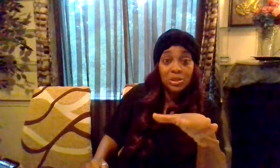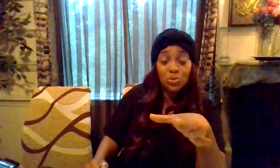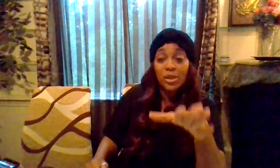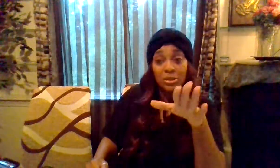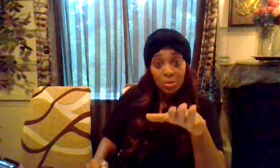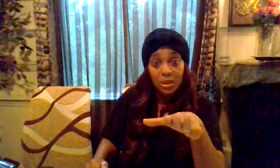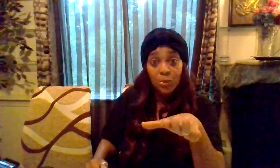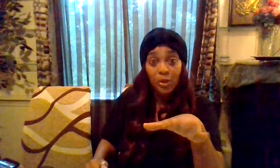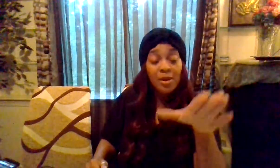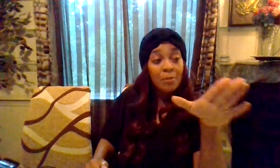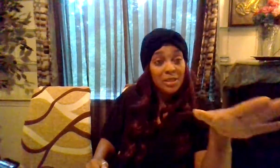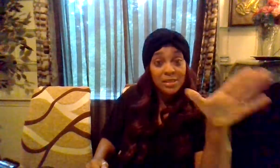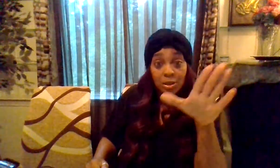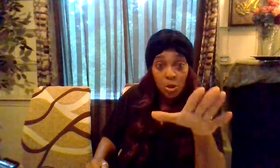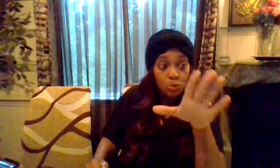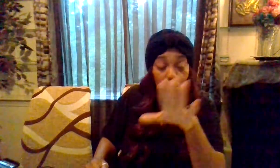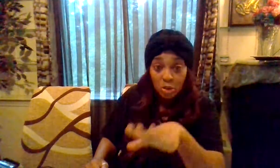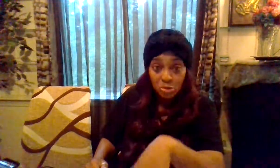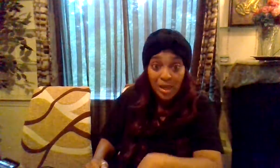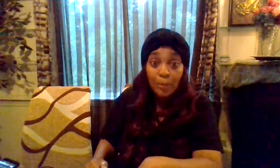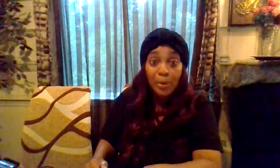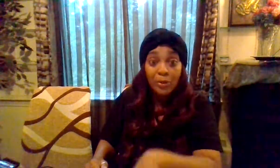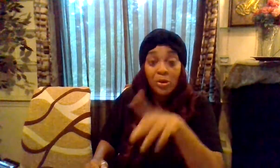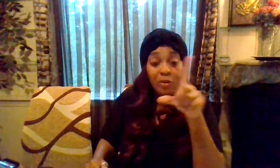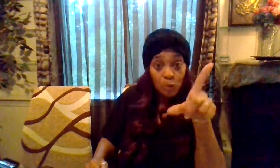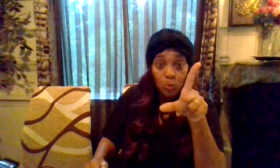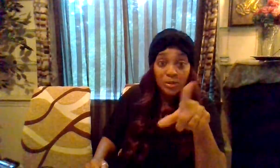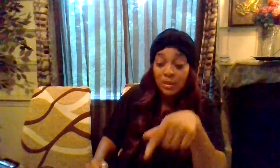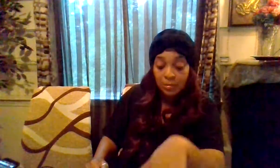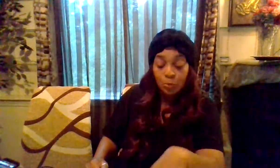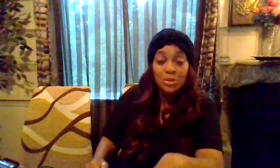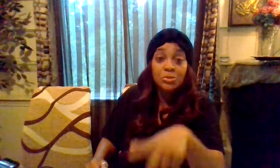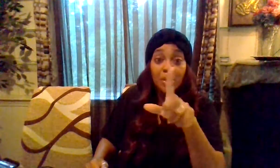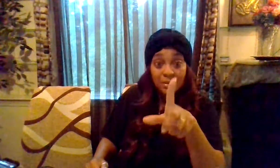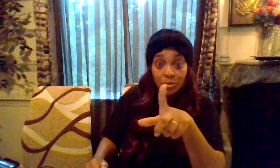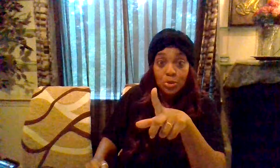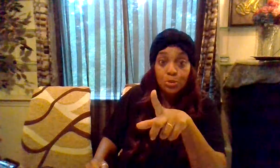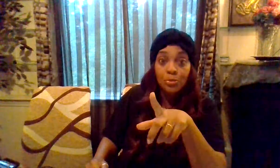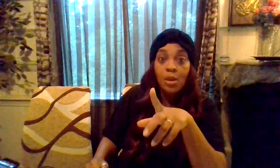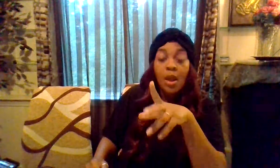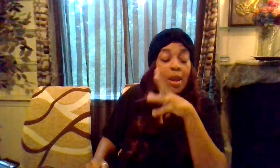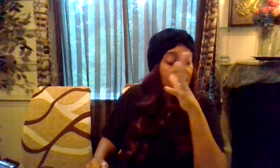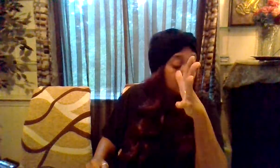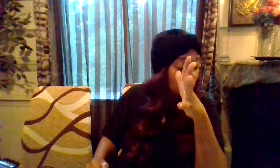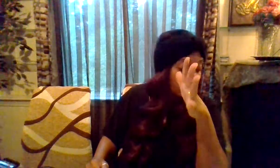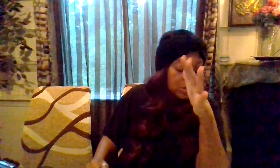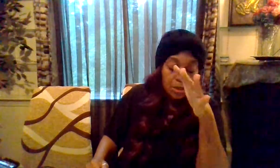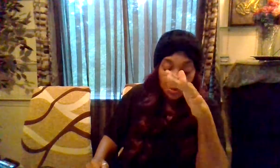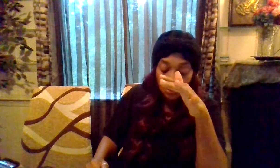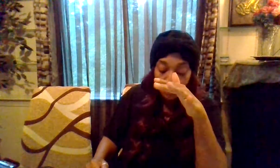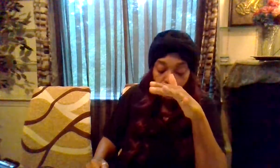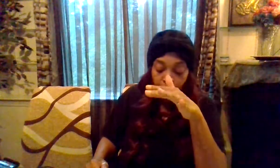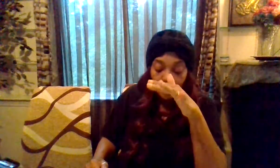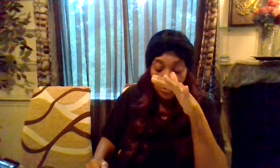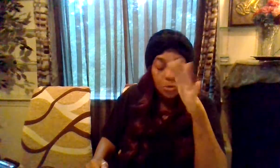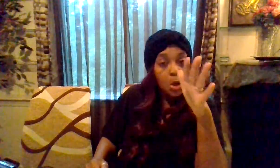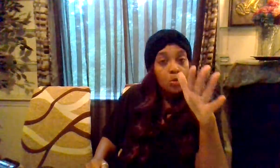situation to begin with because i know you can create better from what that was placed on you and that's why they're telling you you know